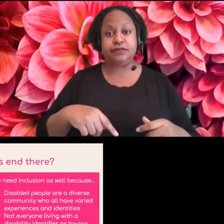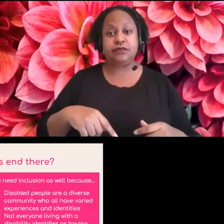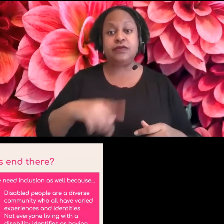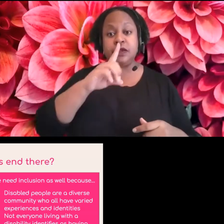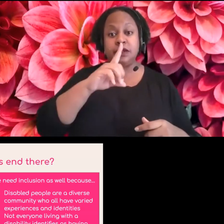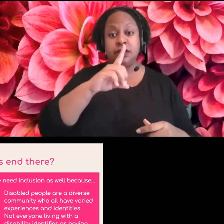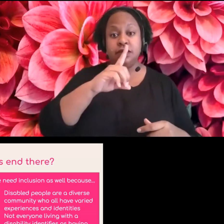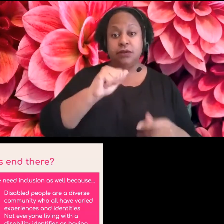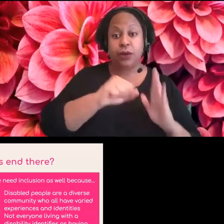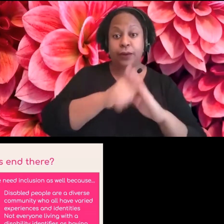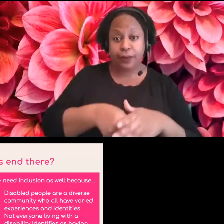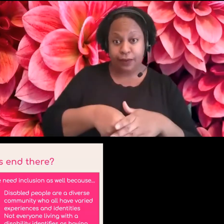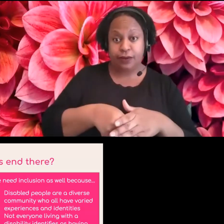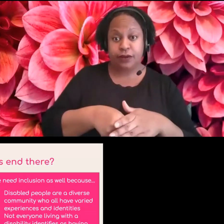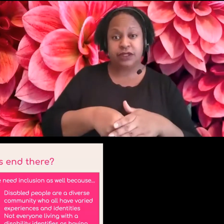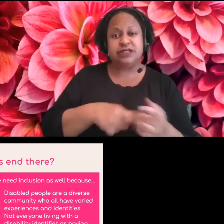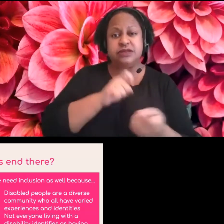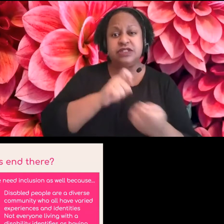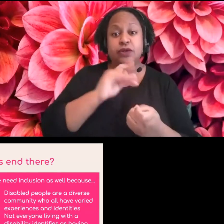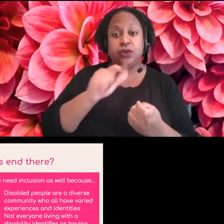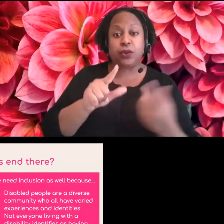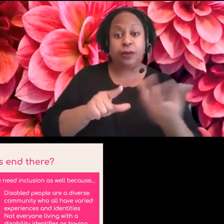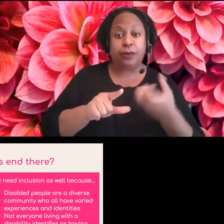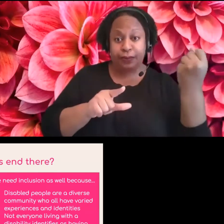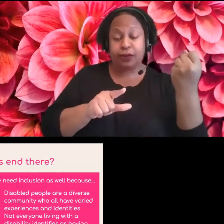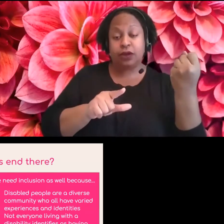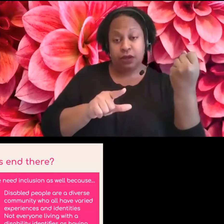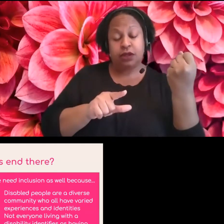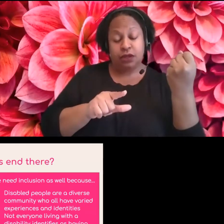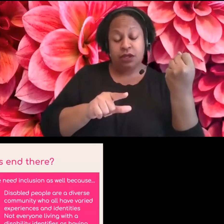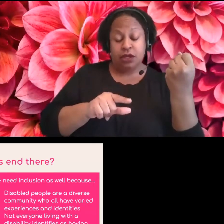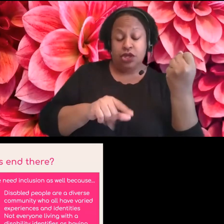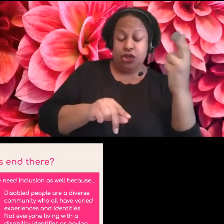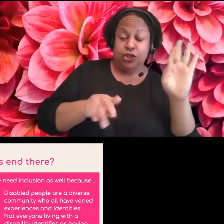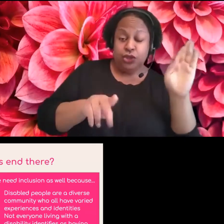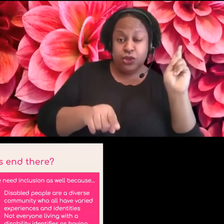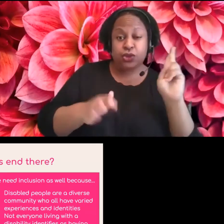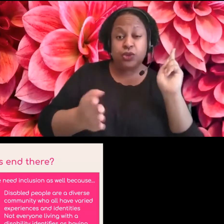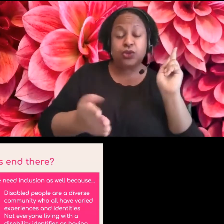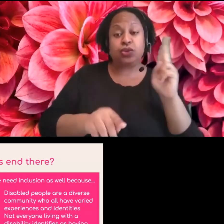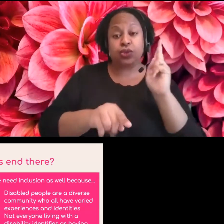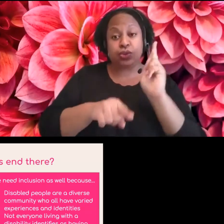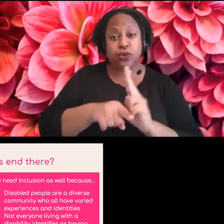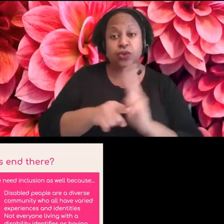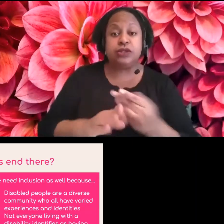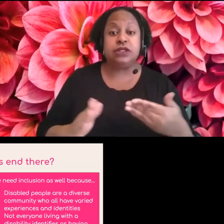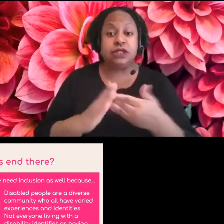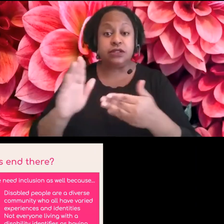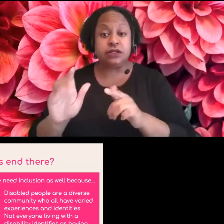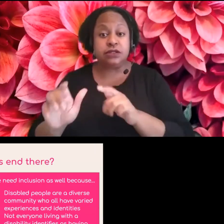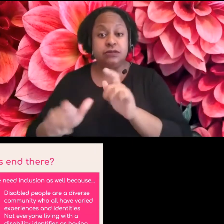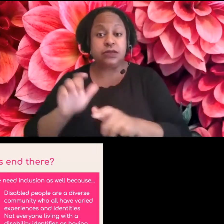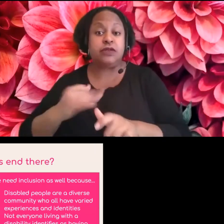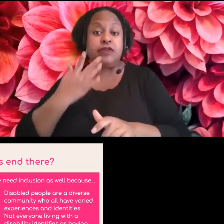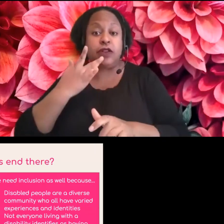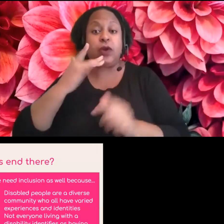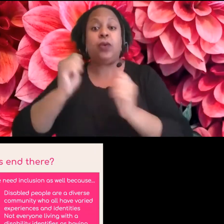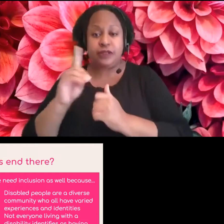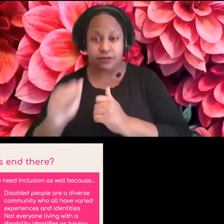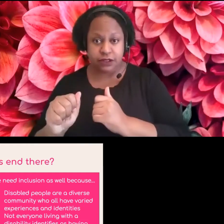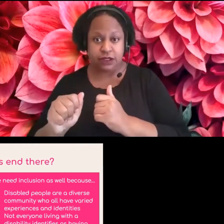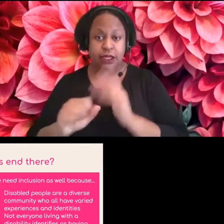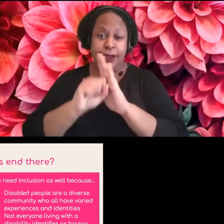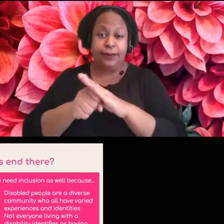people, um, and to commit violence against them. So presenting visibly can be very complicated. So